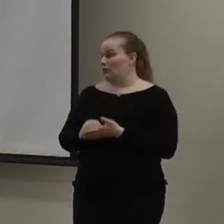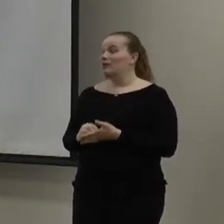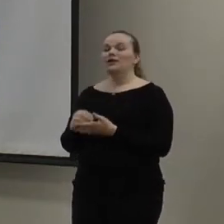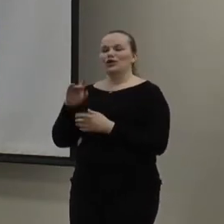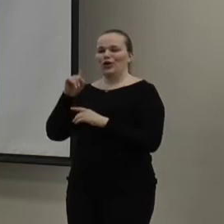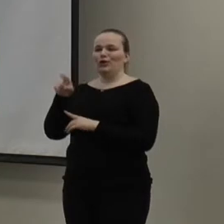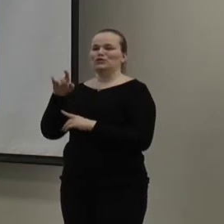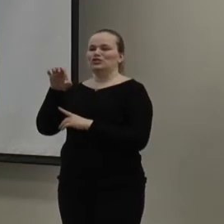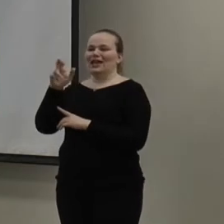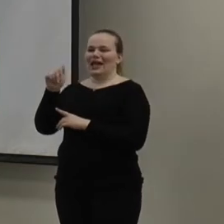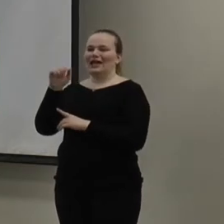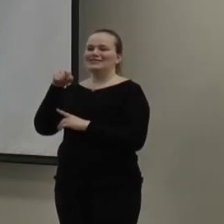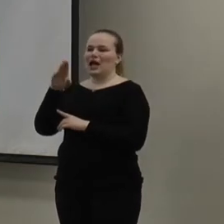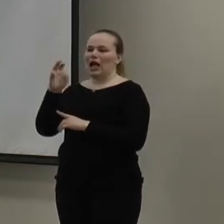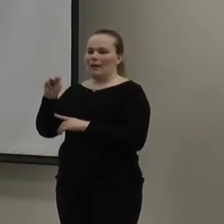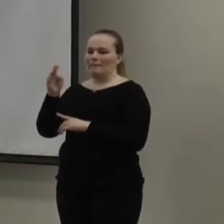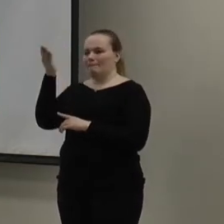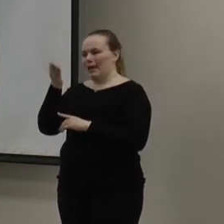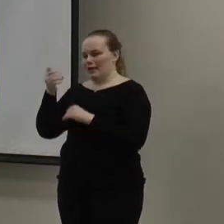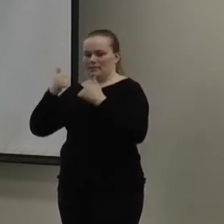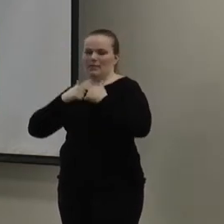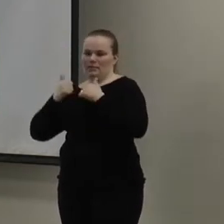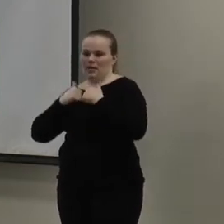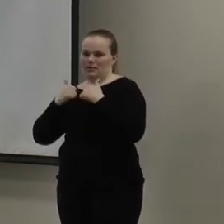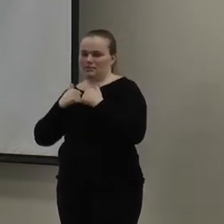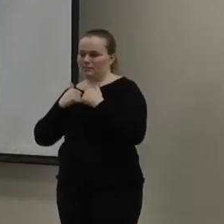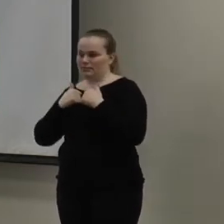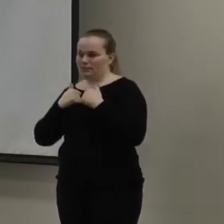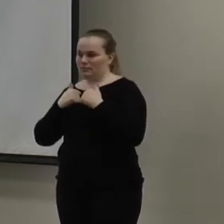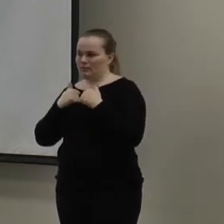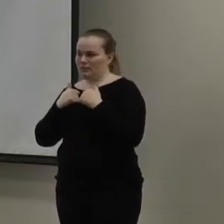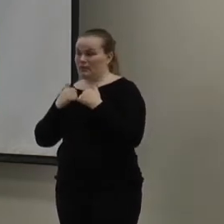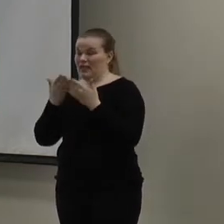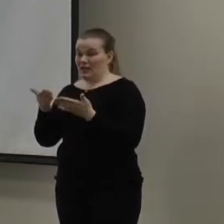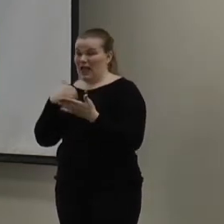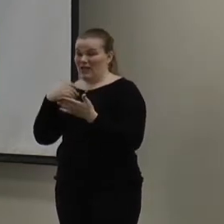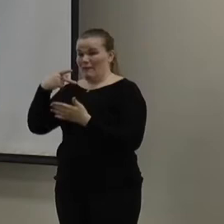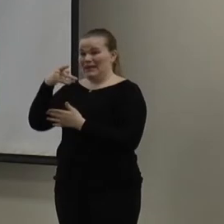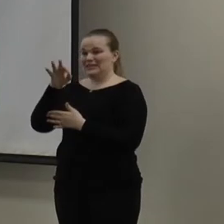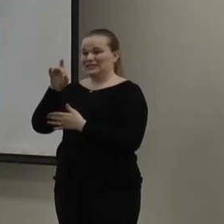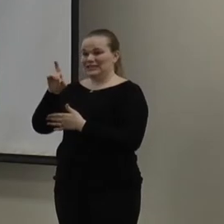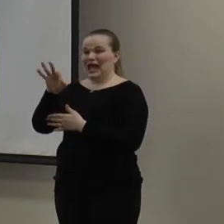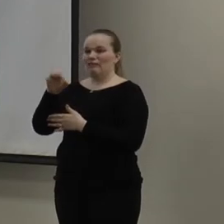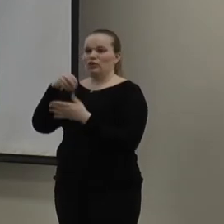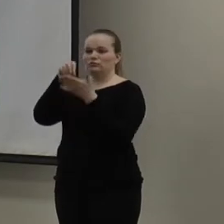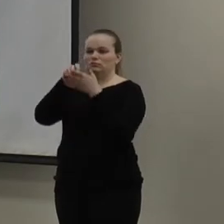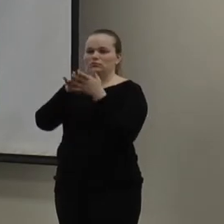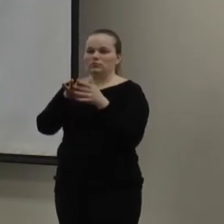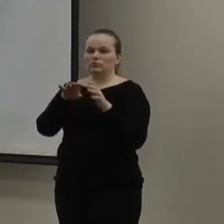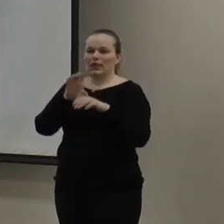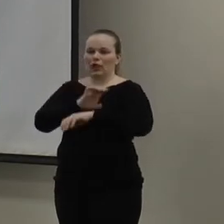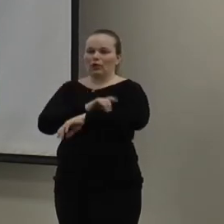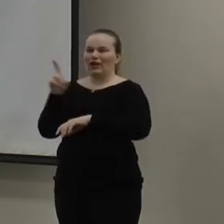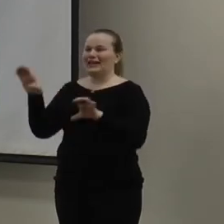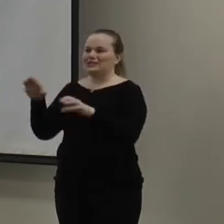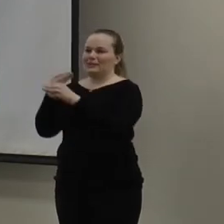to jea.com forward slash backpack. And there, we have basically a PDF where you can enter the values in and they'll do